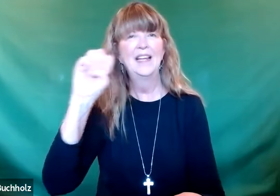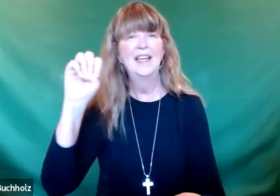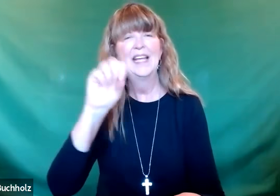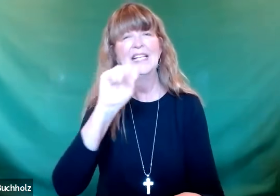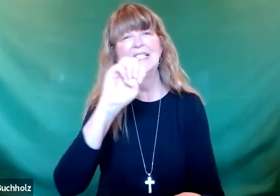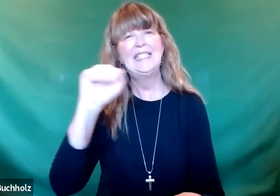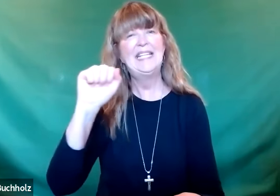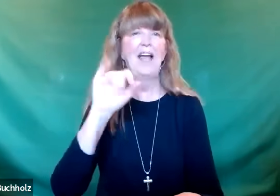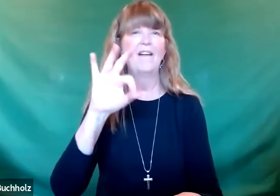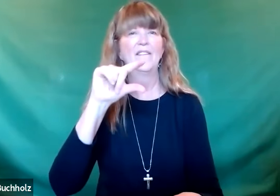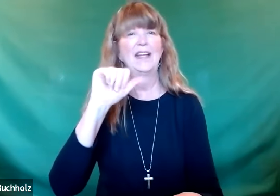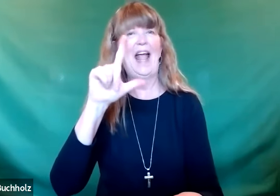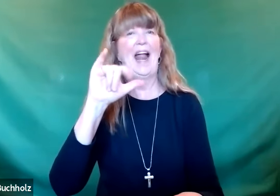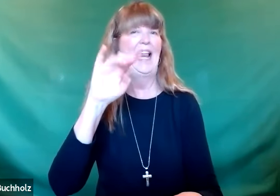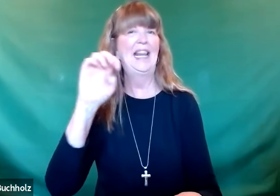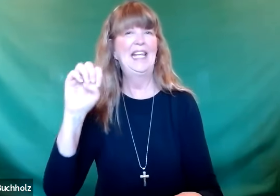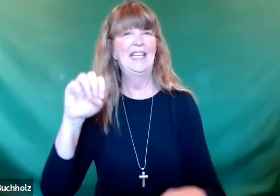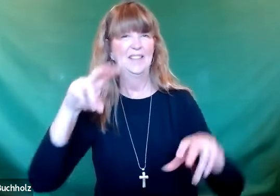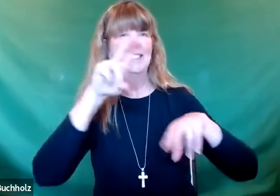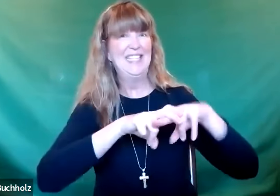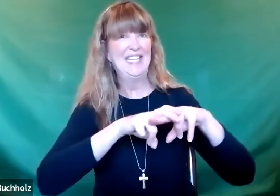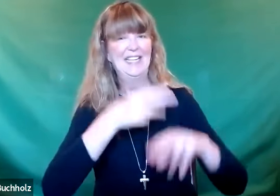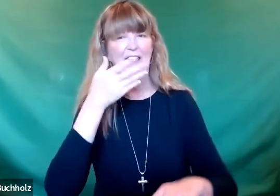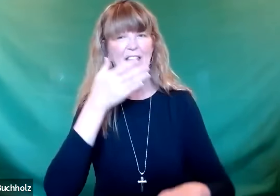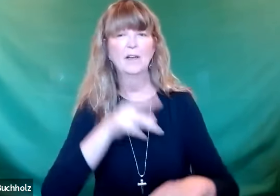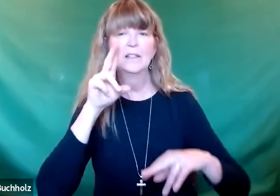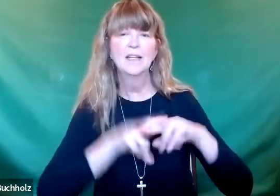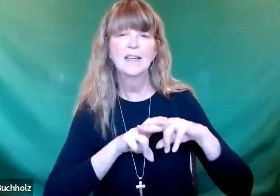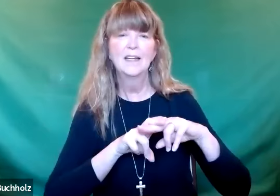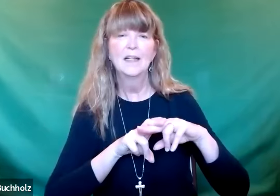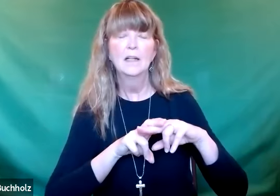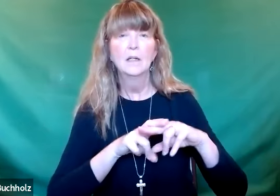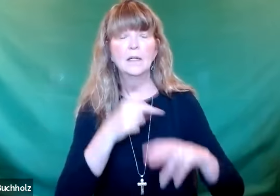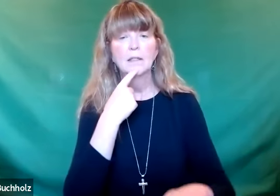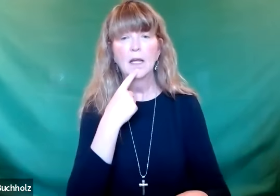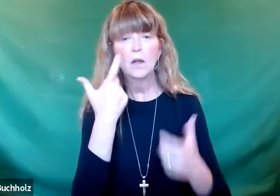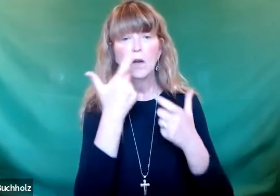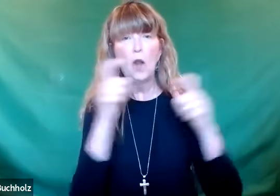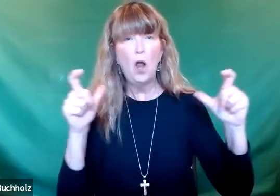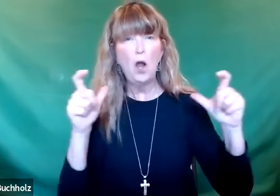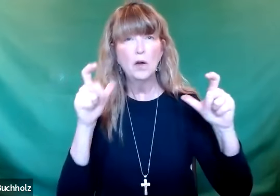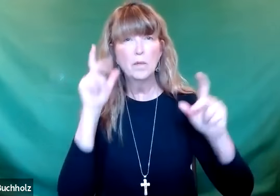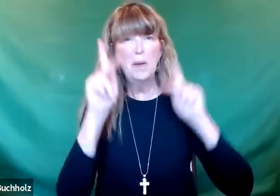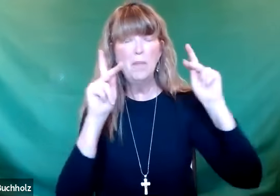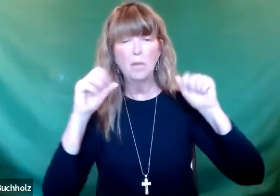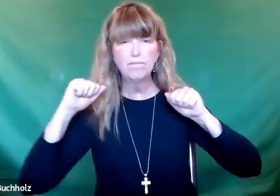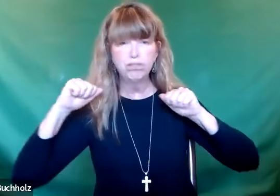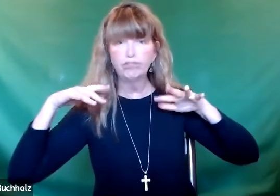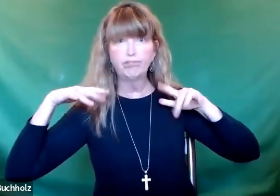the lake, which means that he was near the Sea of Galilee. Jesus was sitting, and it said a